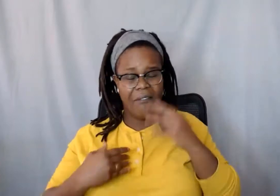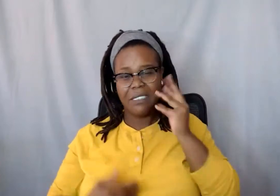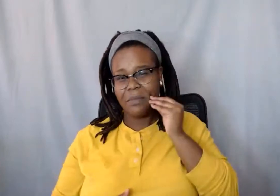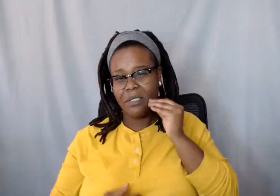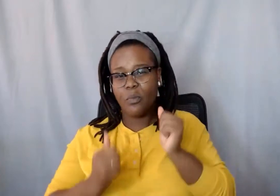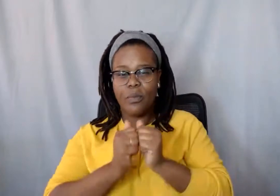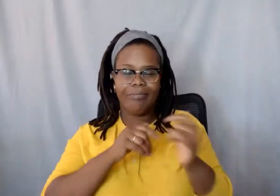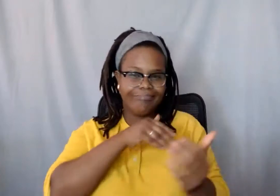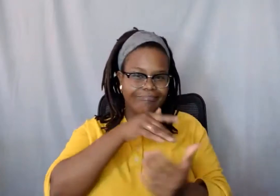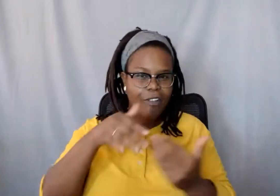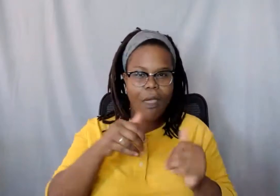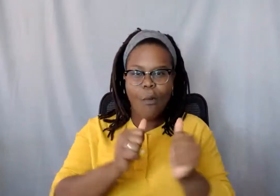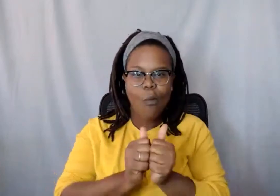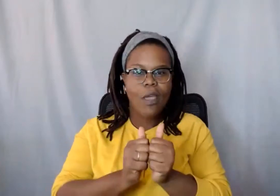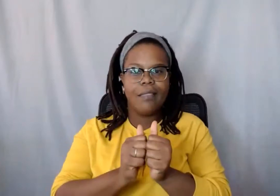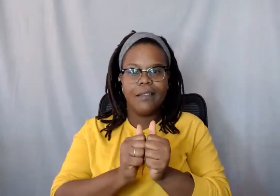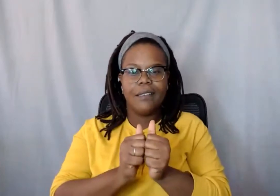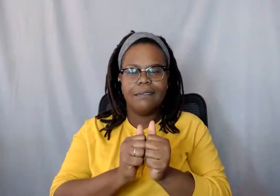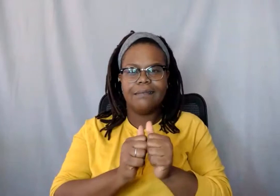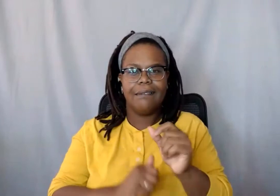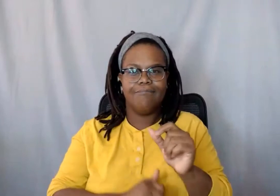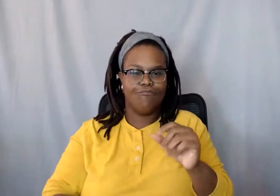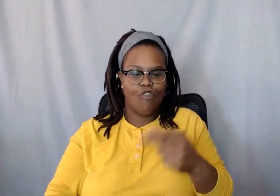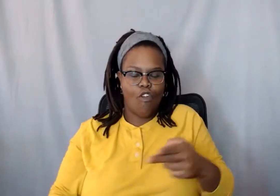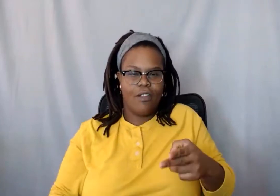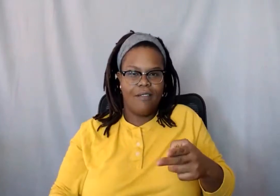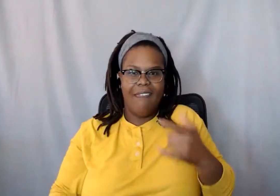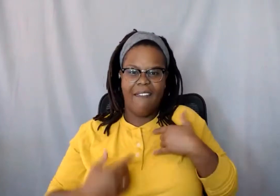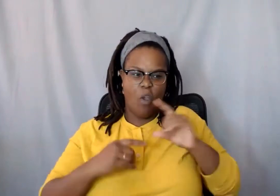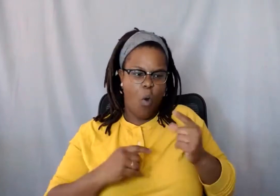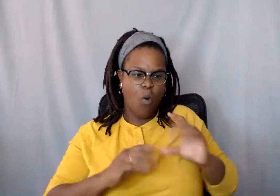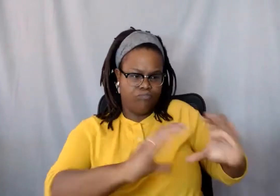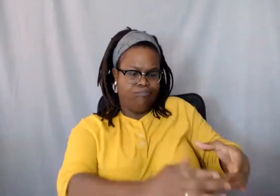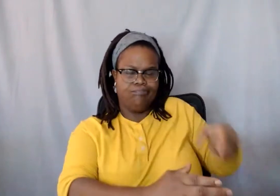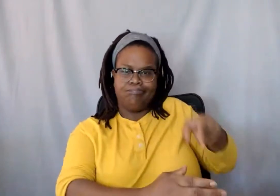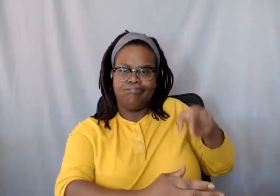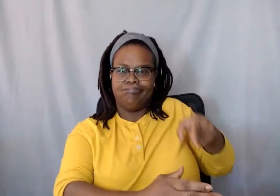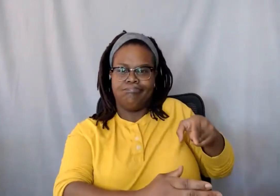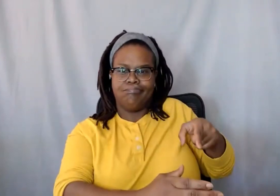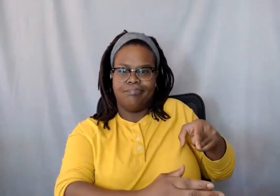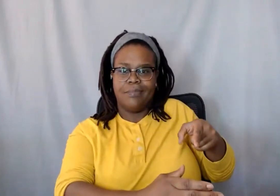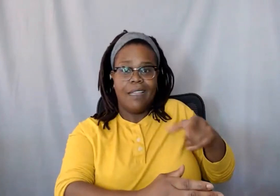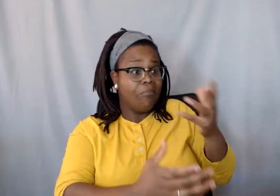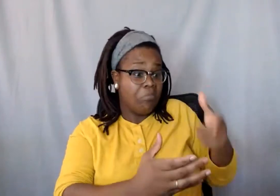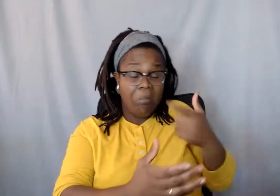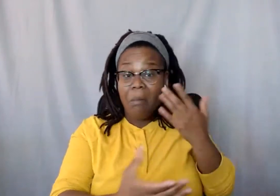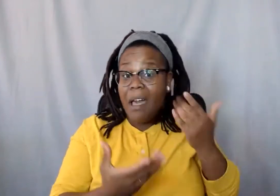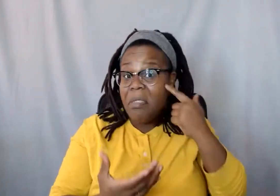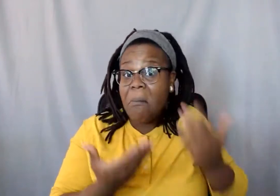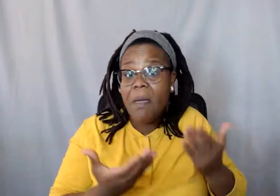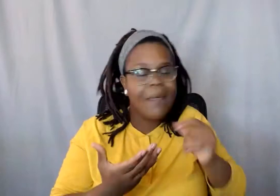of hearing because they all have their own subsection at Ellinstein area. So if I didn't really want to interact with them, let's say for any reason, I